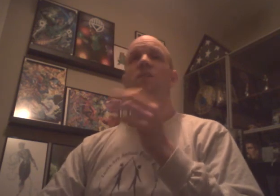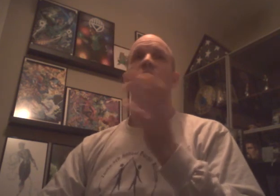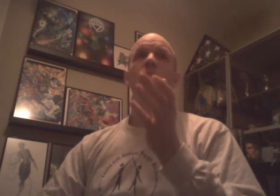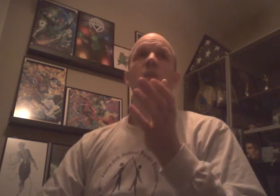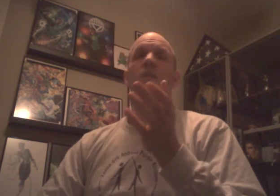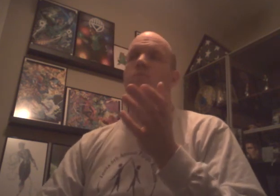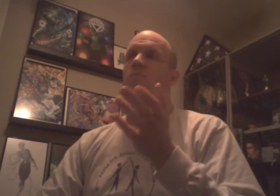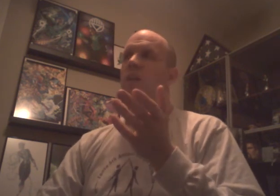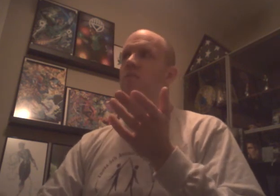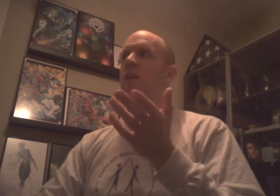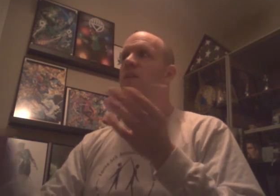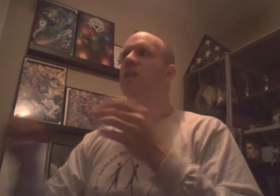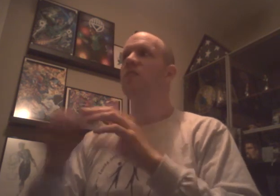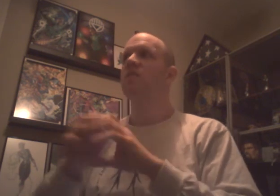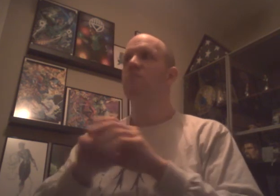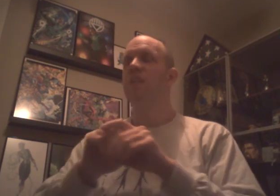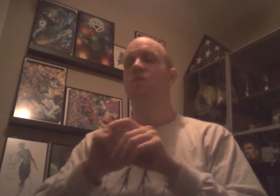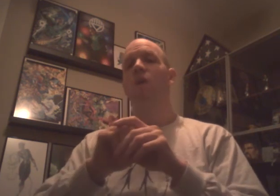So, you know. A decent, decent Raw.